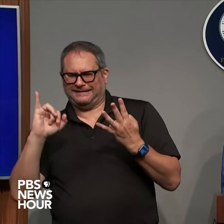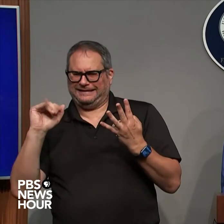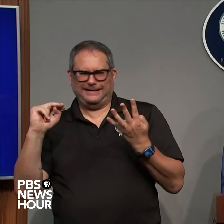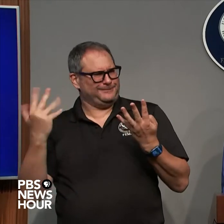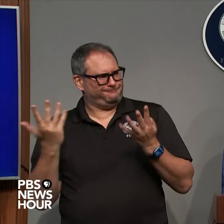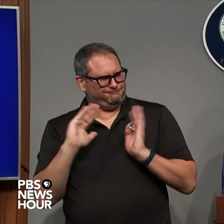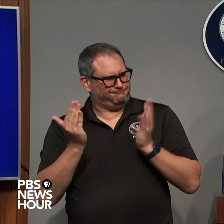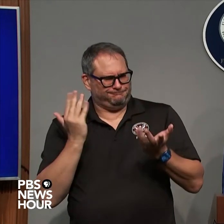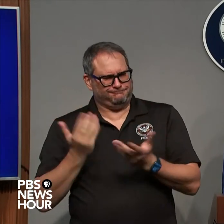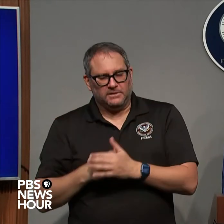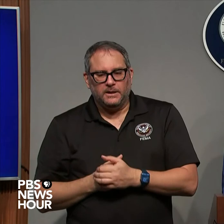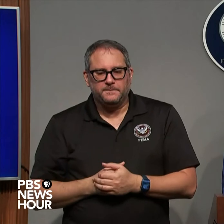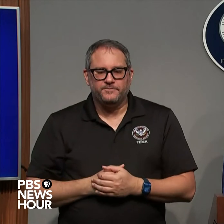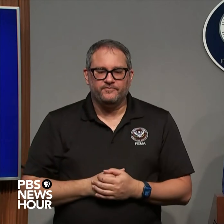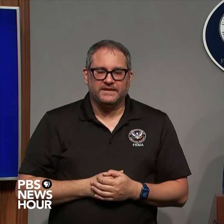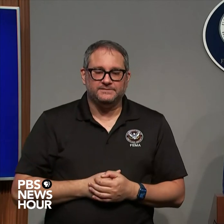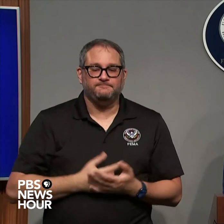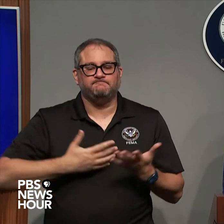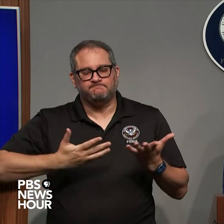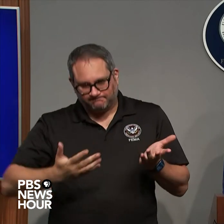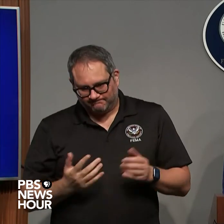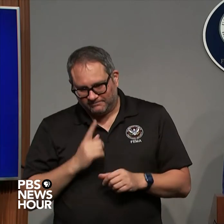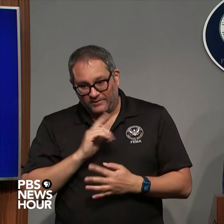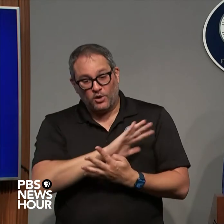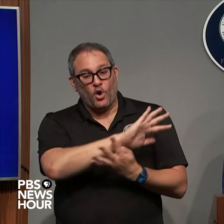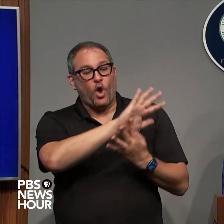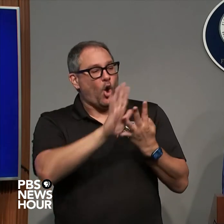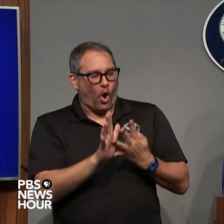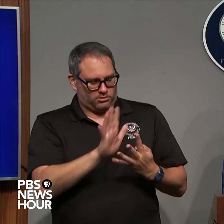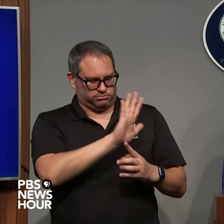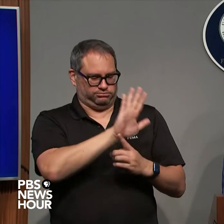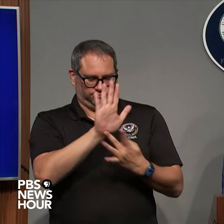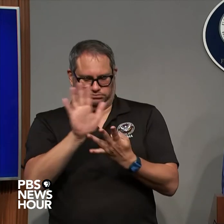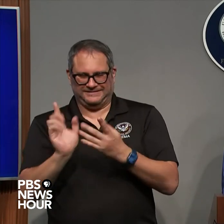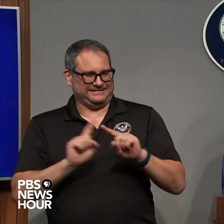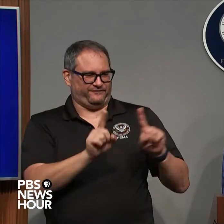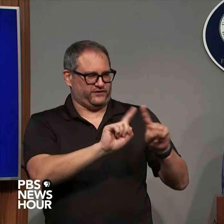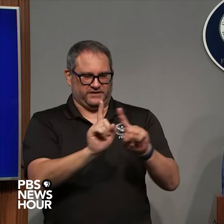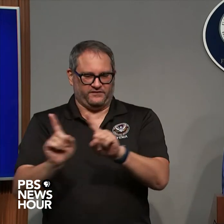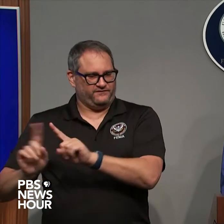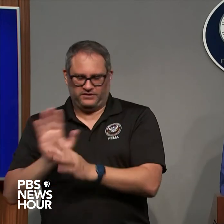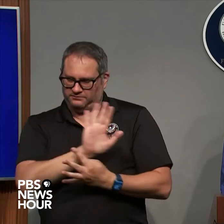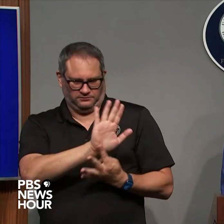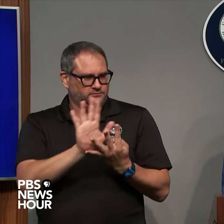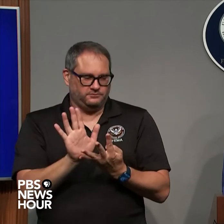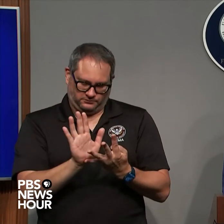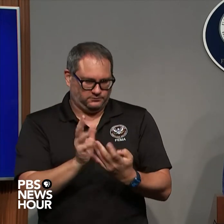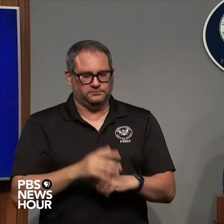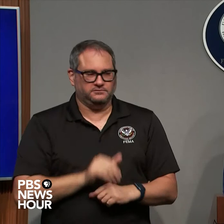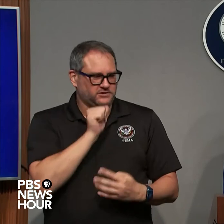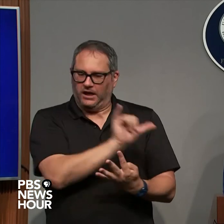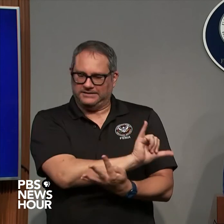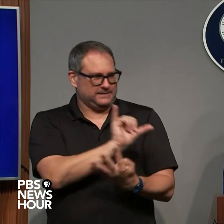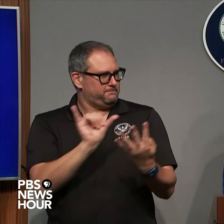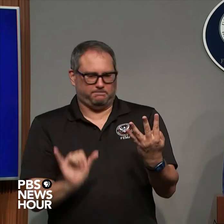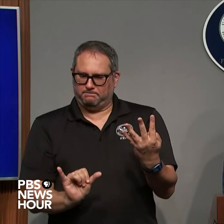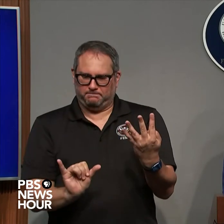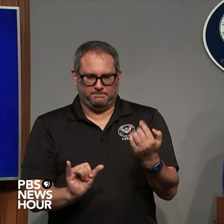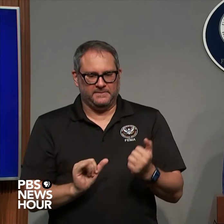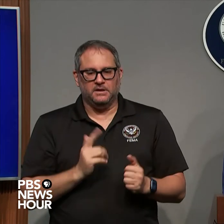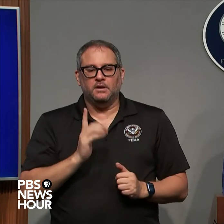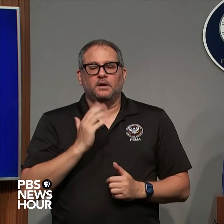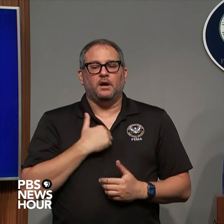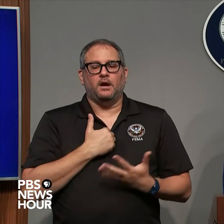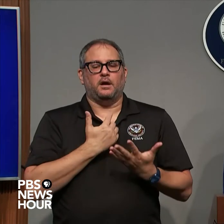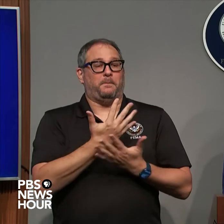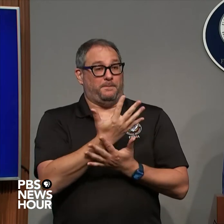make is they're all so different every storm is so different and it's just a an urgent plea to everybody listening don't compare storms so there's